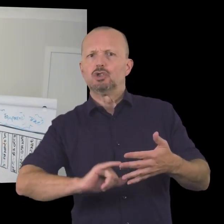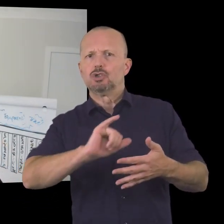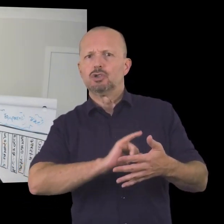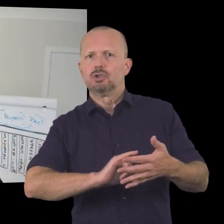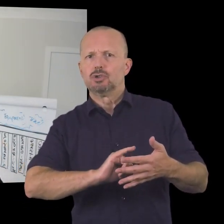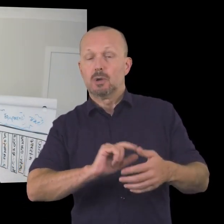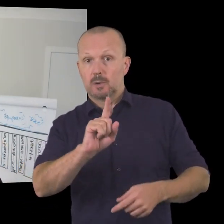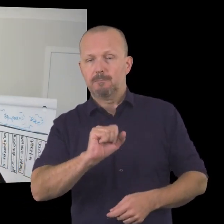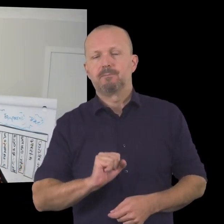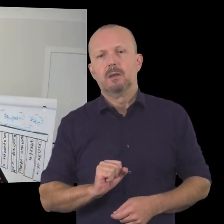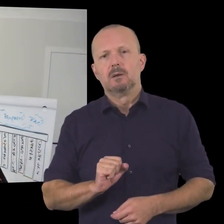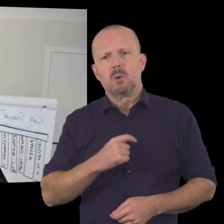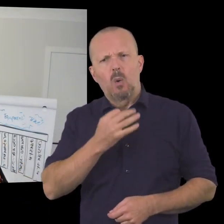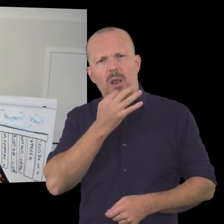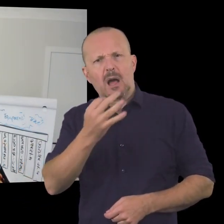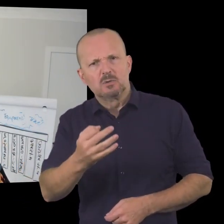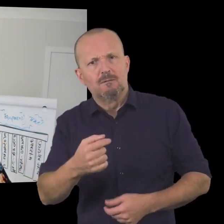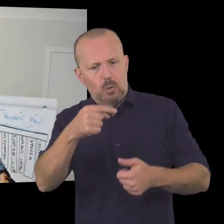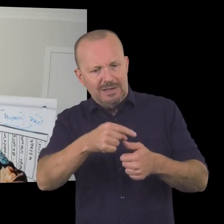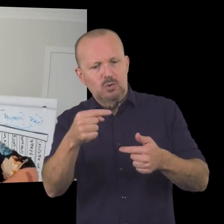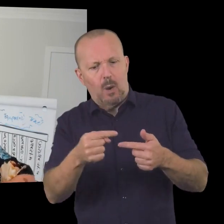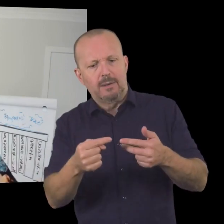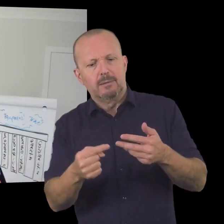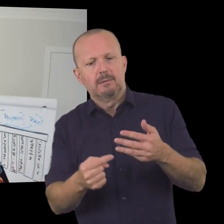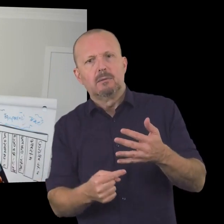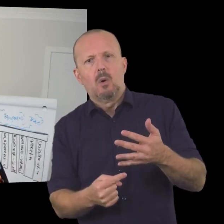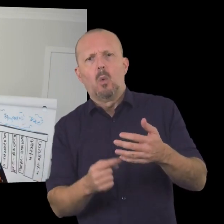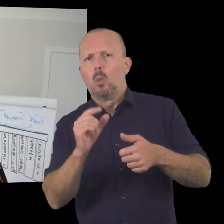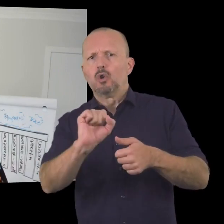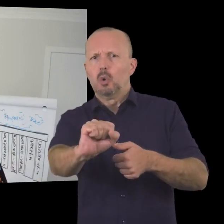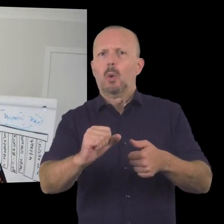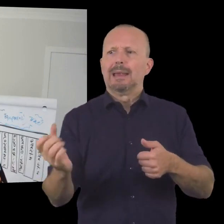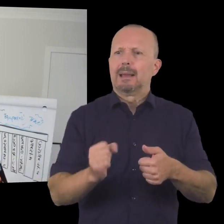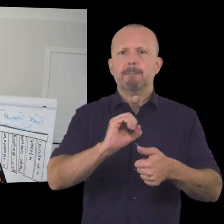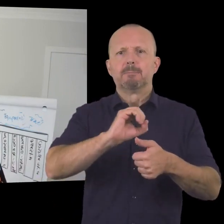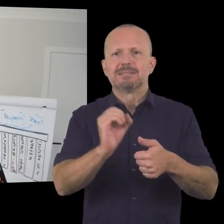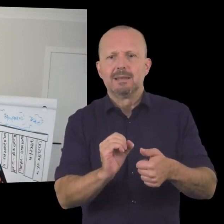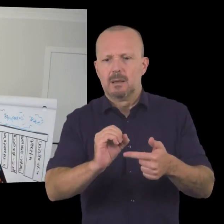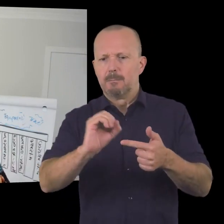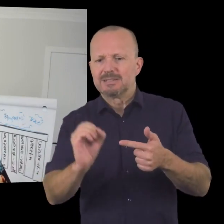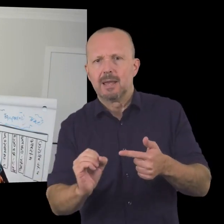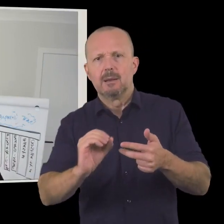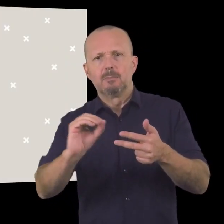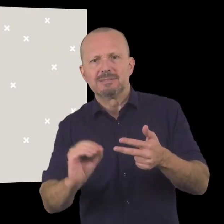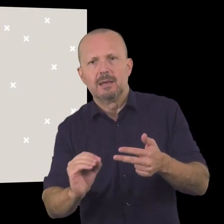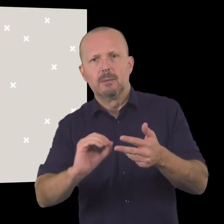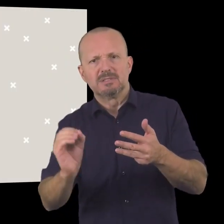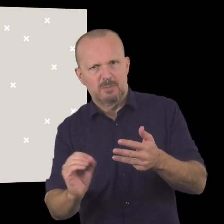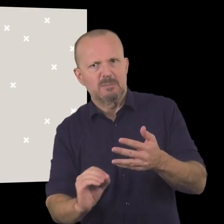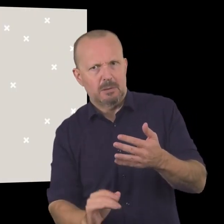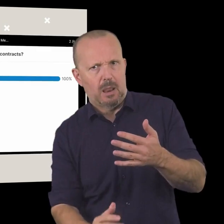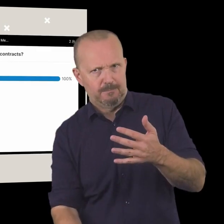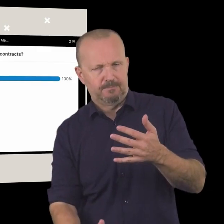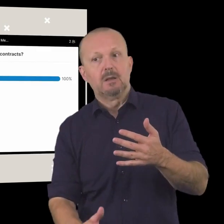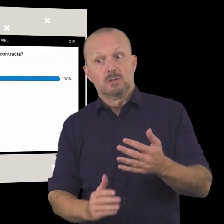i'm going to ask the uh the question of each of the different income streams what percentage of income of your income comes from each